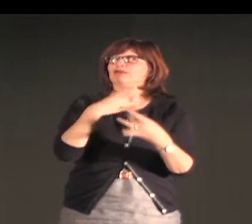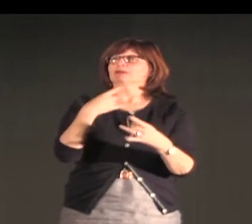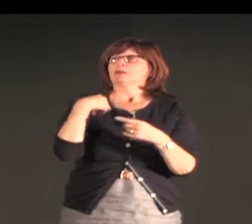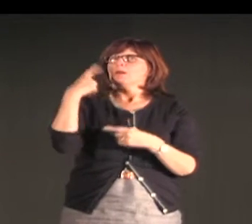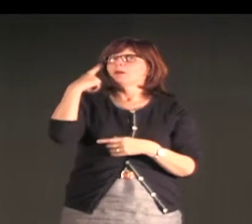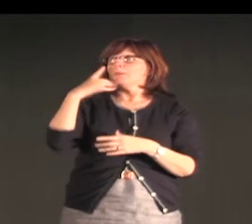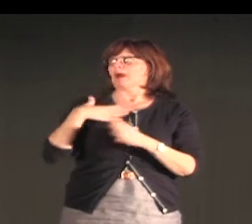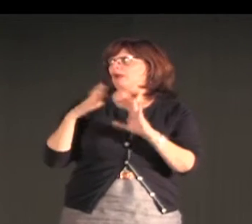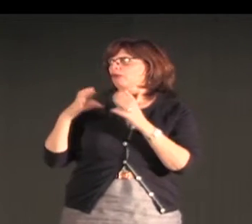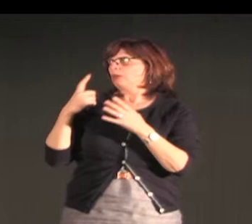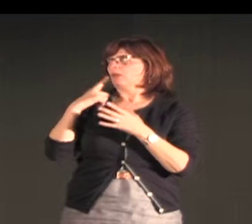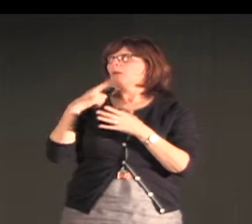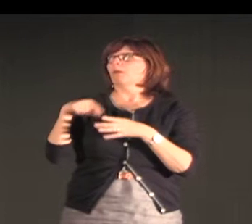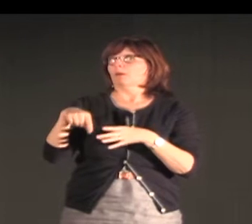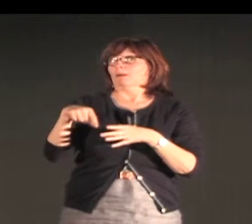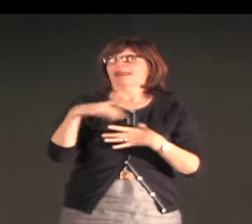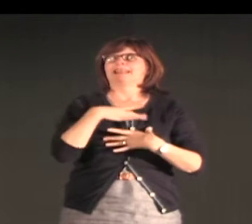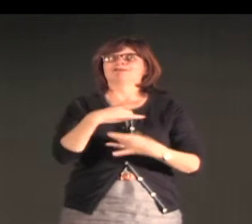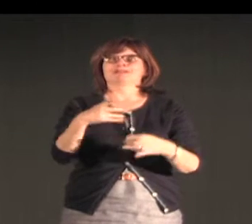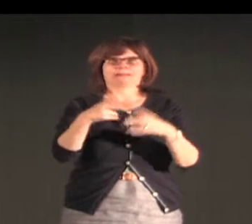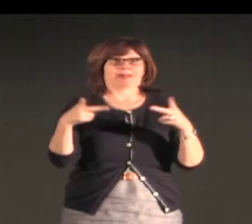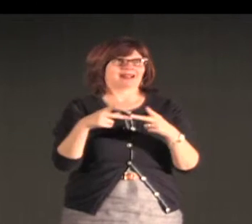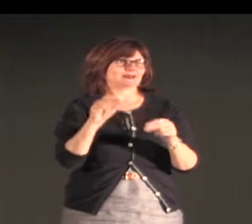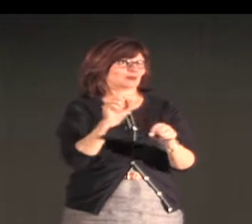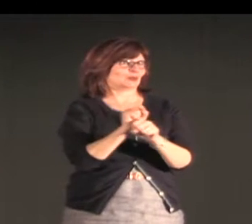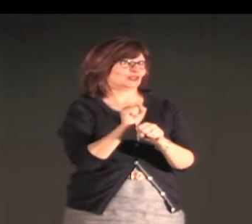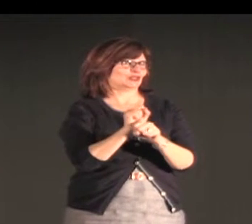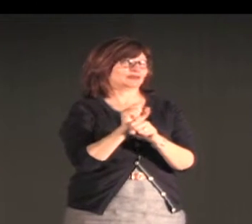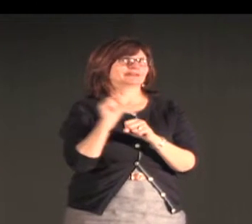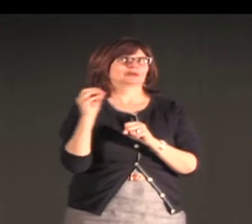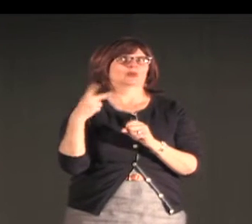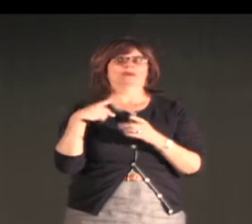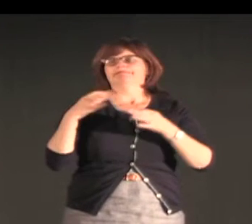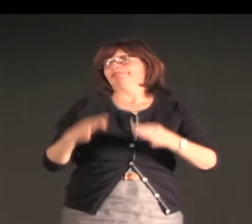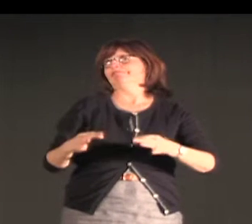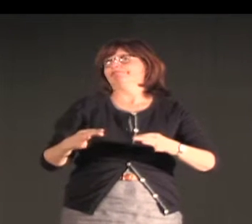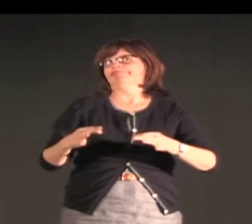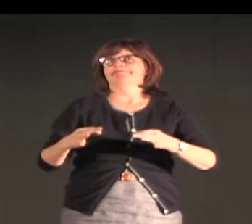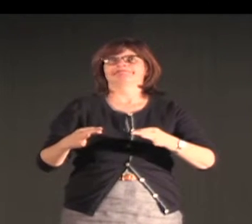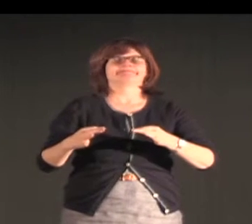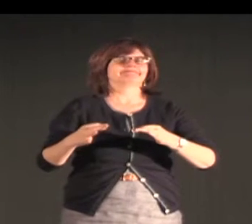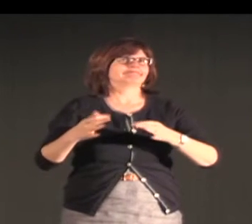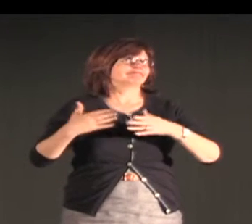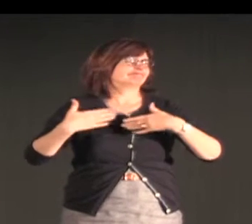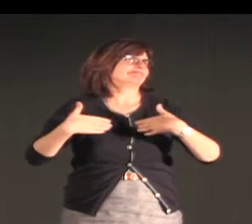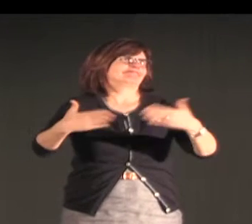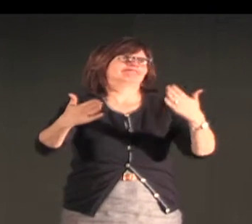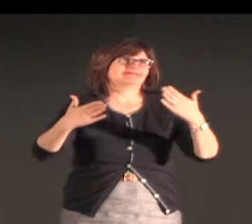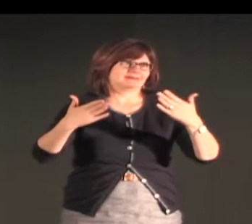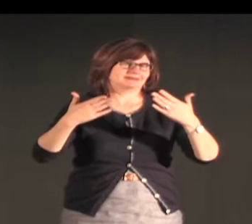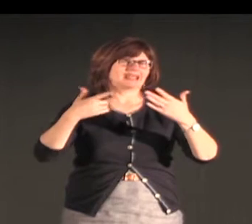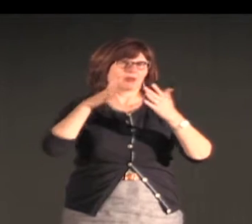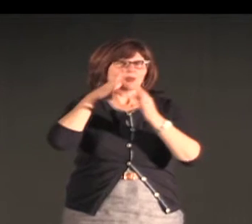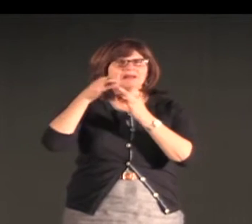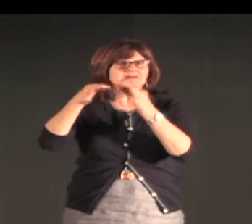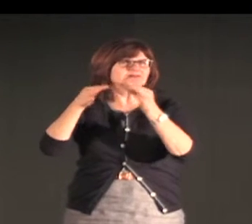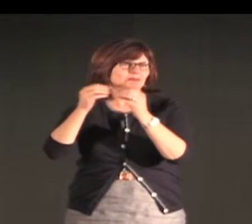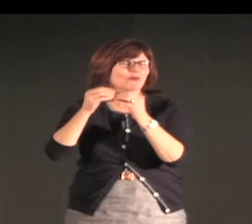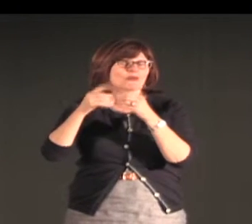was impossible to tell. So I knew right away this would be an interesting place to work. And my colleagues